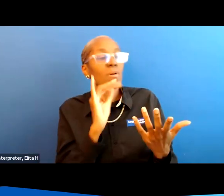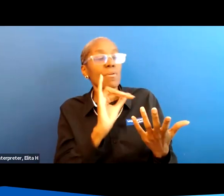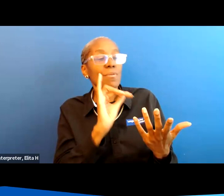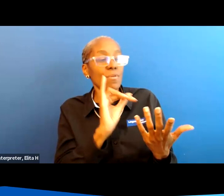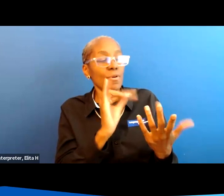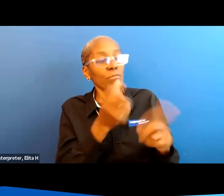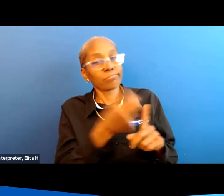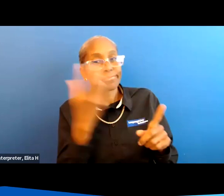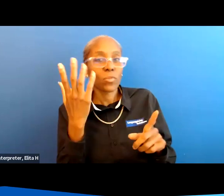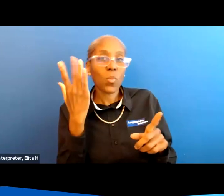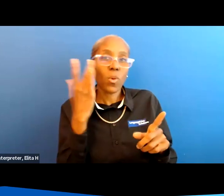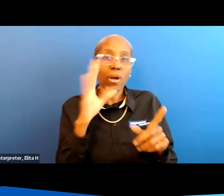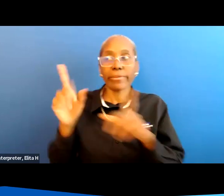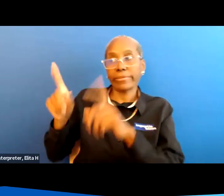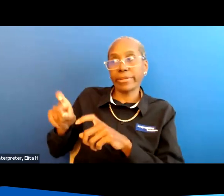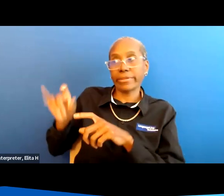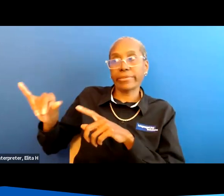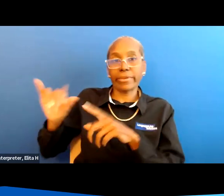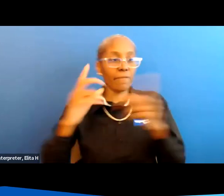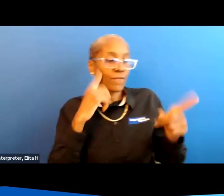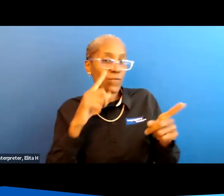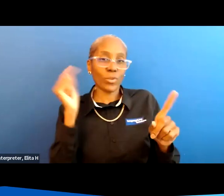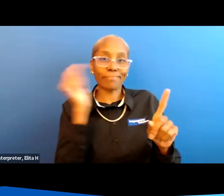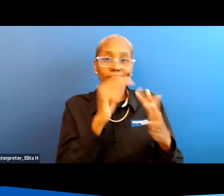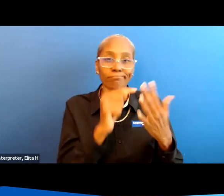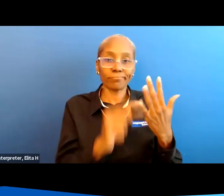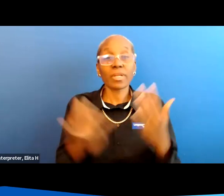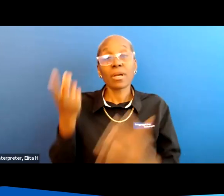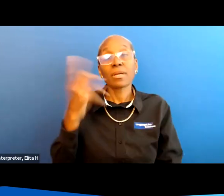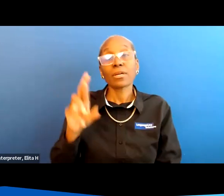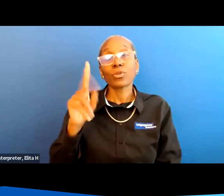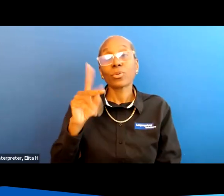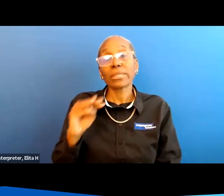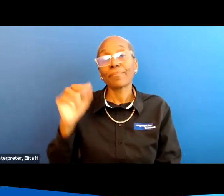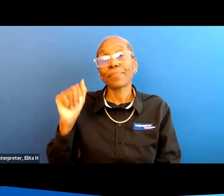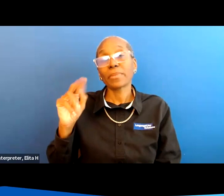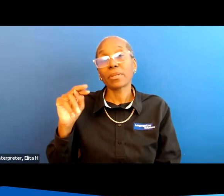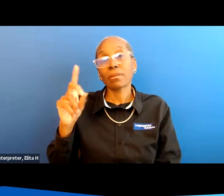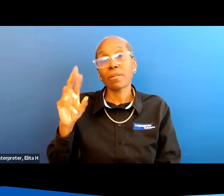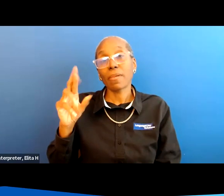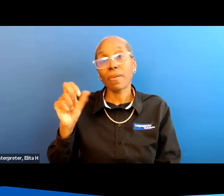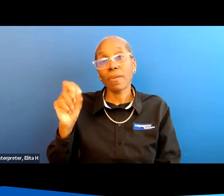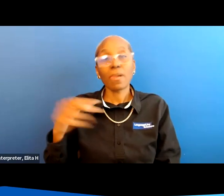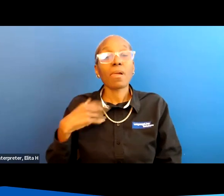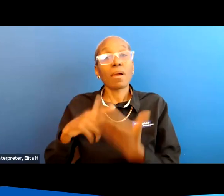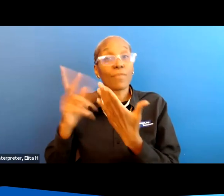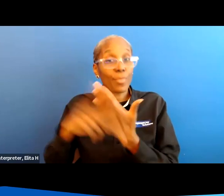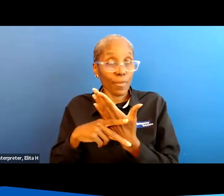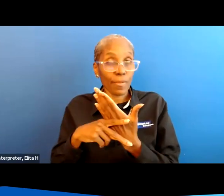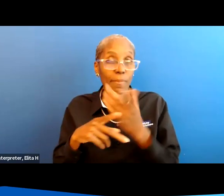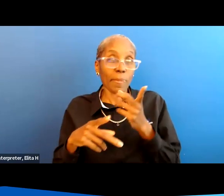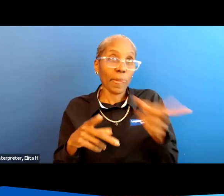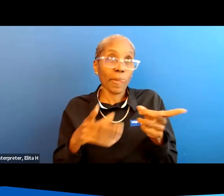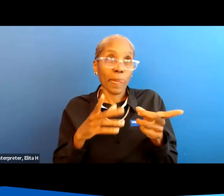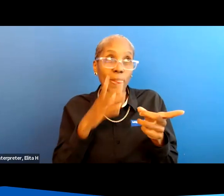why why they're doing what they're doing um dr kim anderson um has this program where